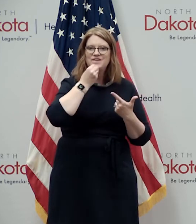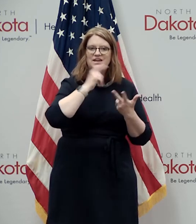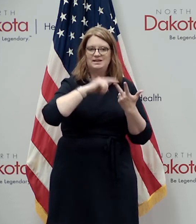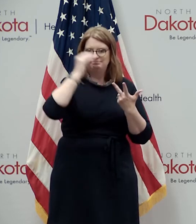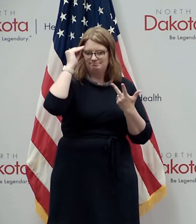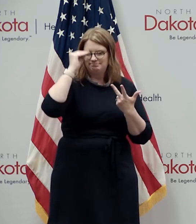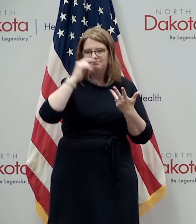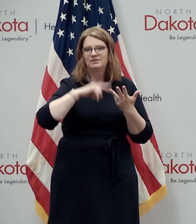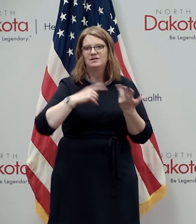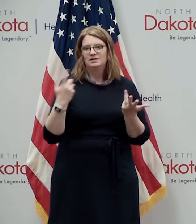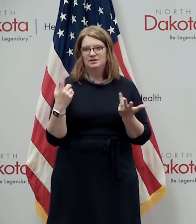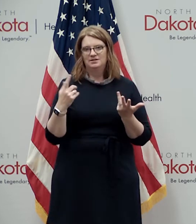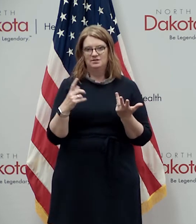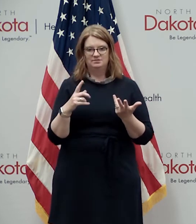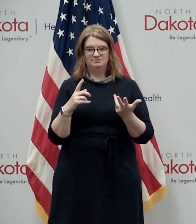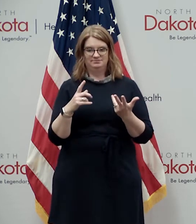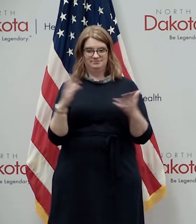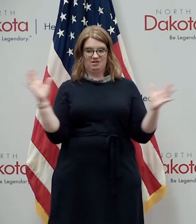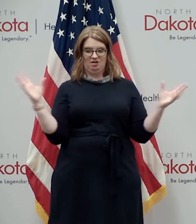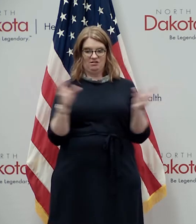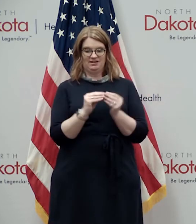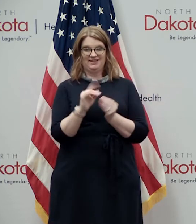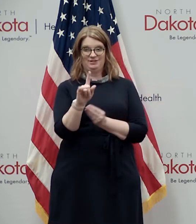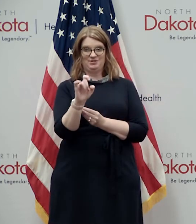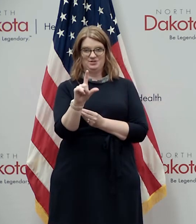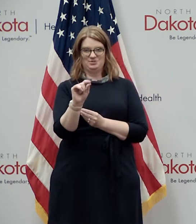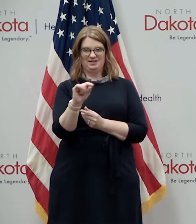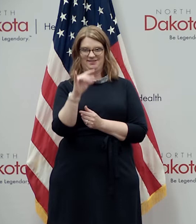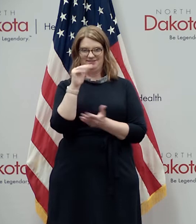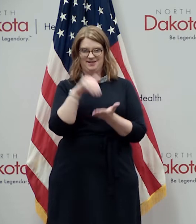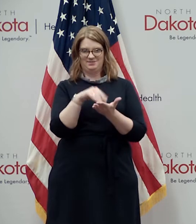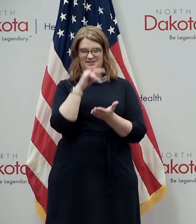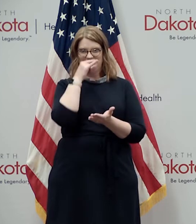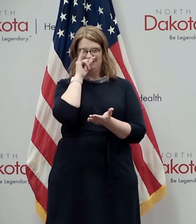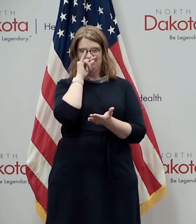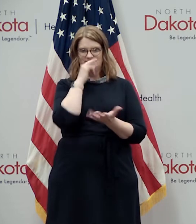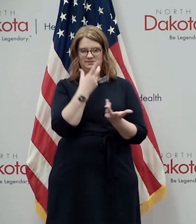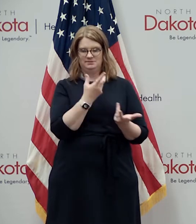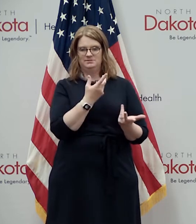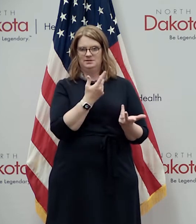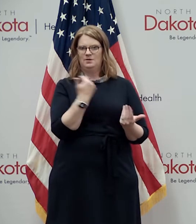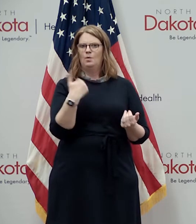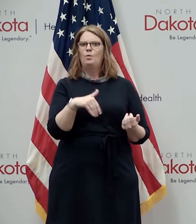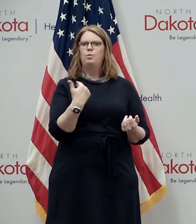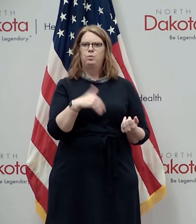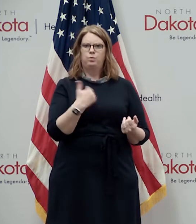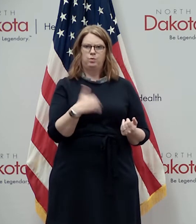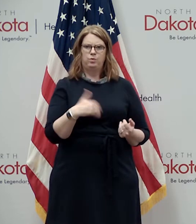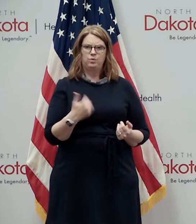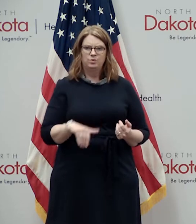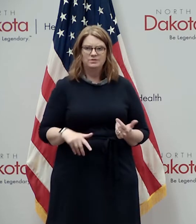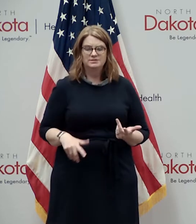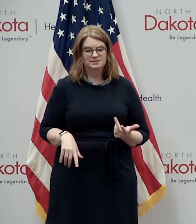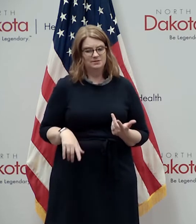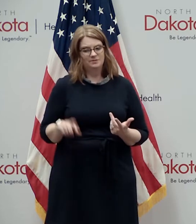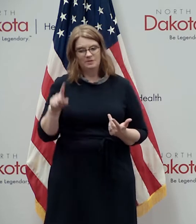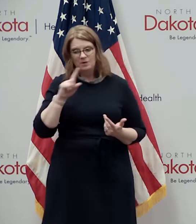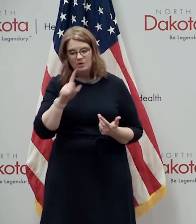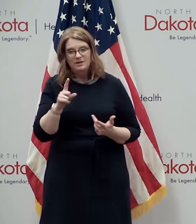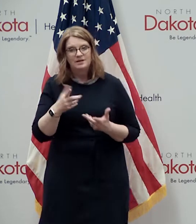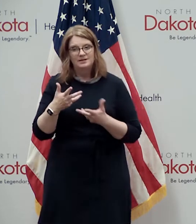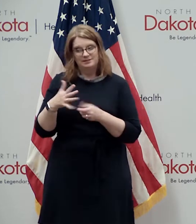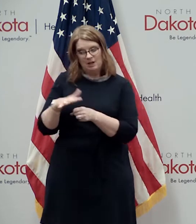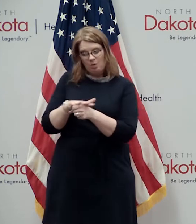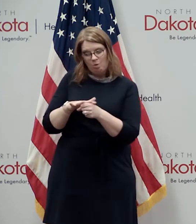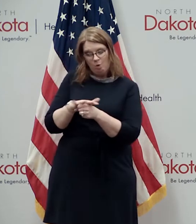120 000 school kids uh and and so it's a it's there's there's enormous complexity uh with a lot of local control